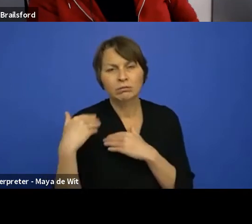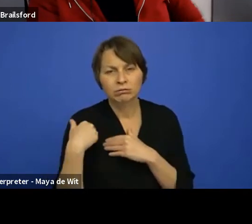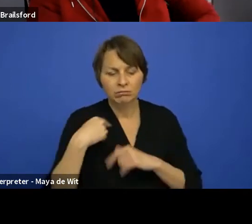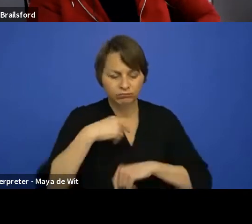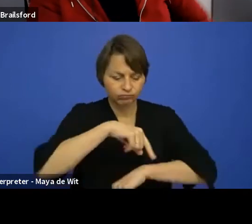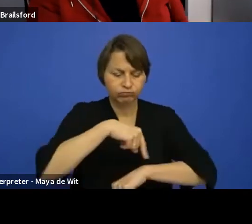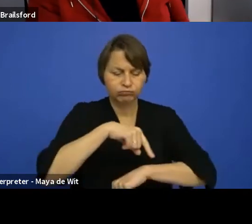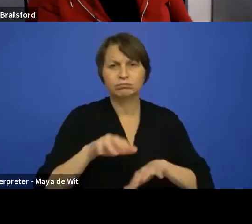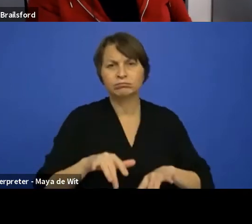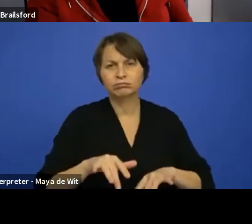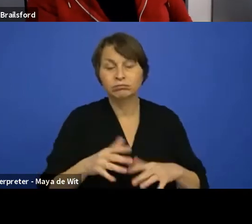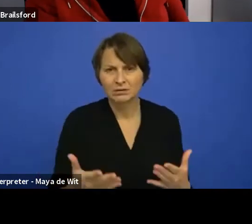be available for support?